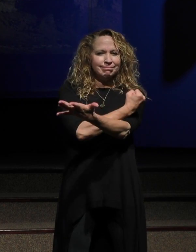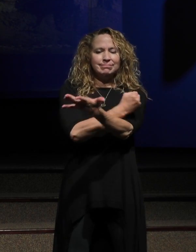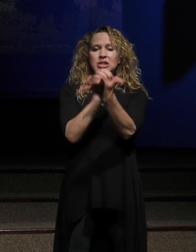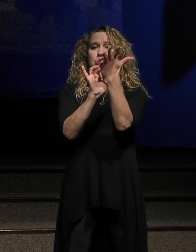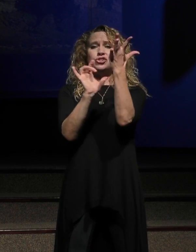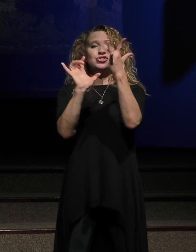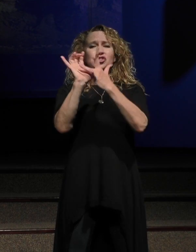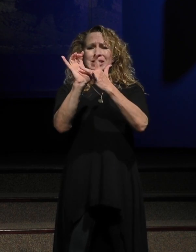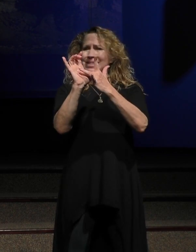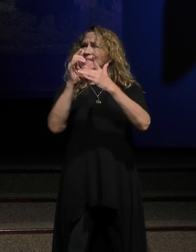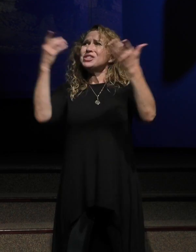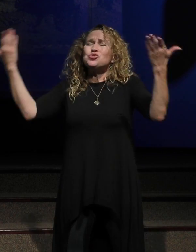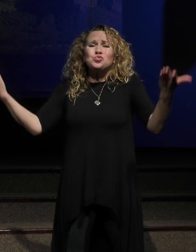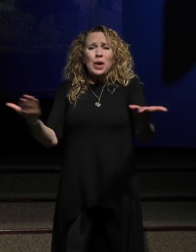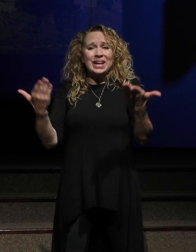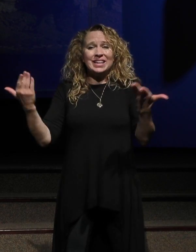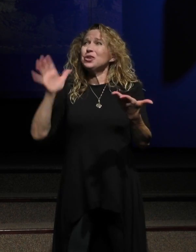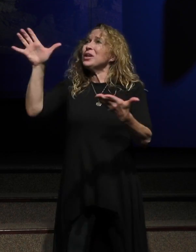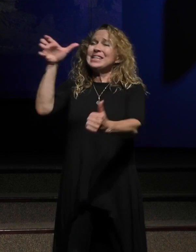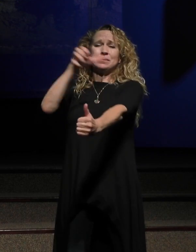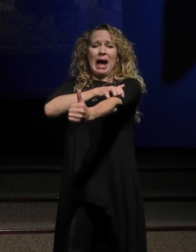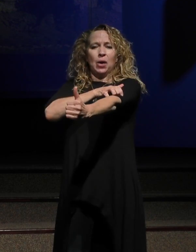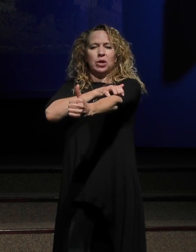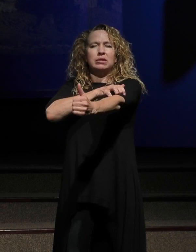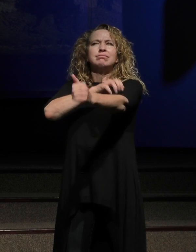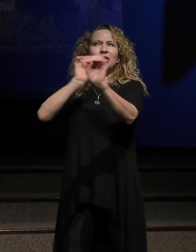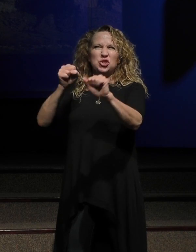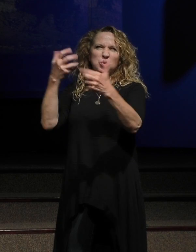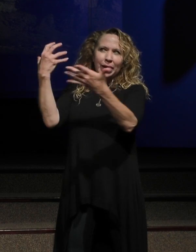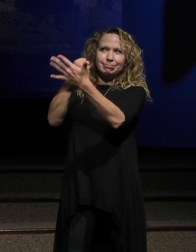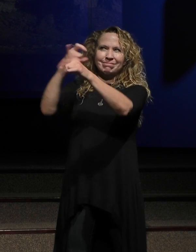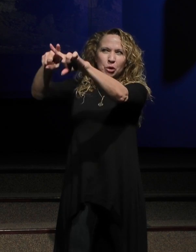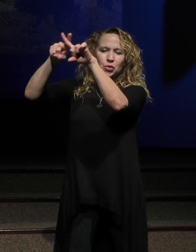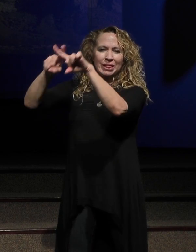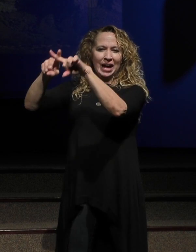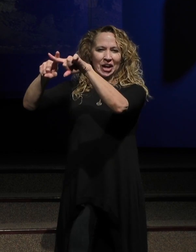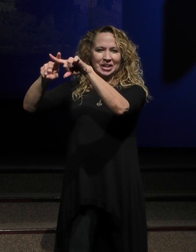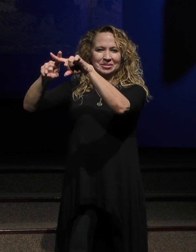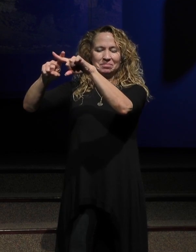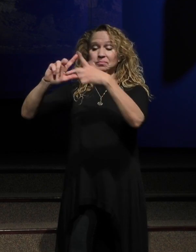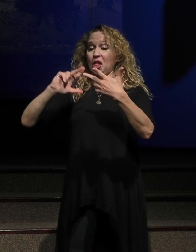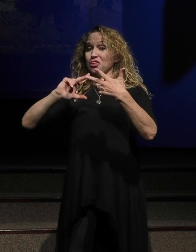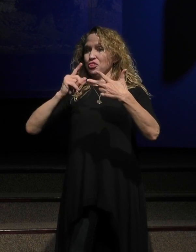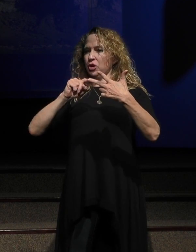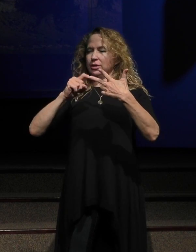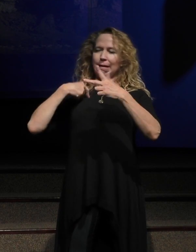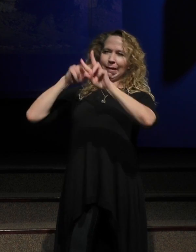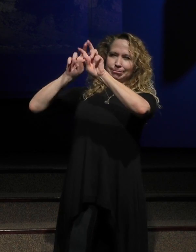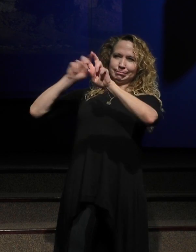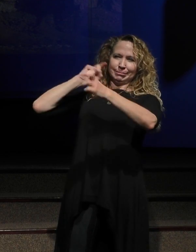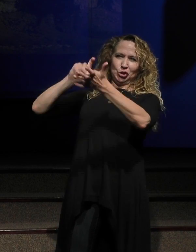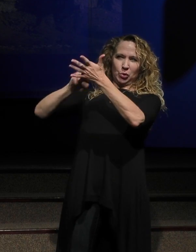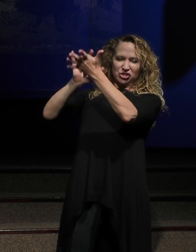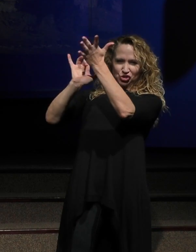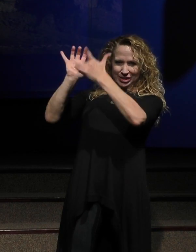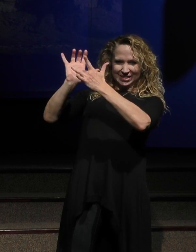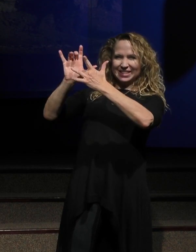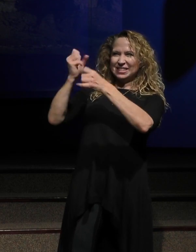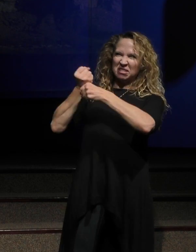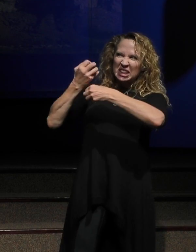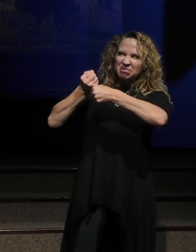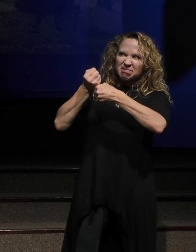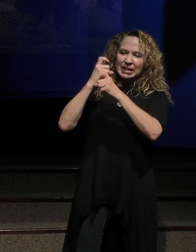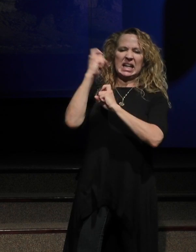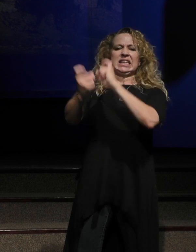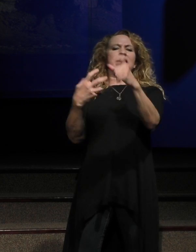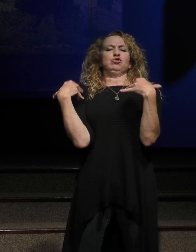presence is right here, and his power, you can rely on it. Number three, the third thing I see about Jesus that'll give us strength and hope